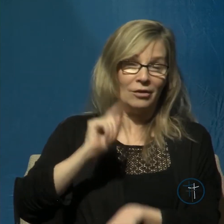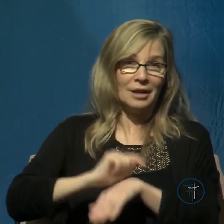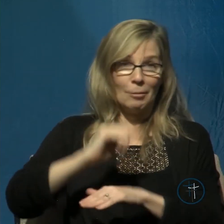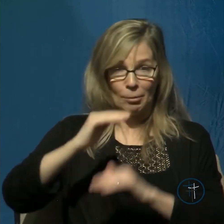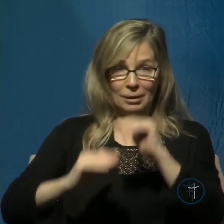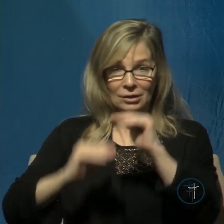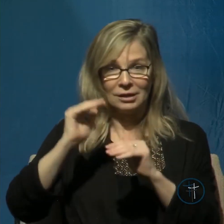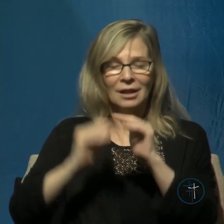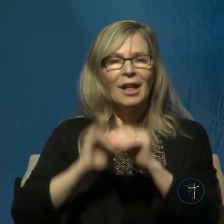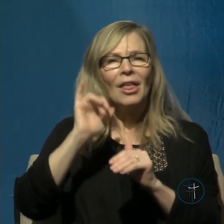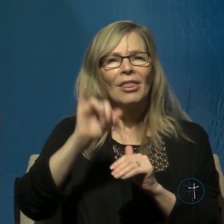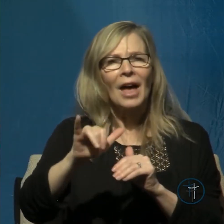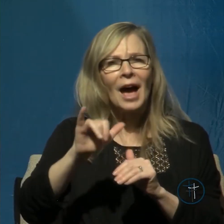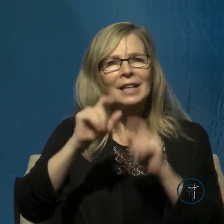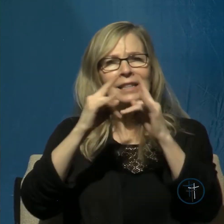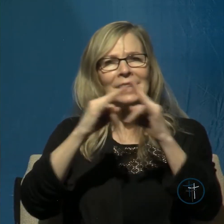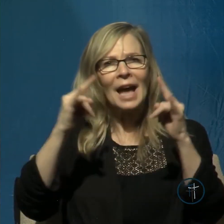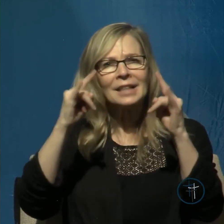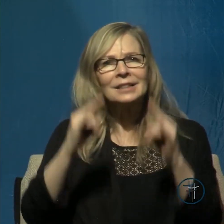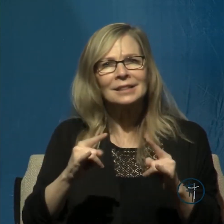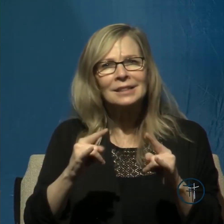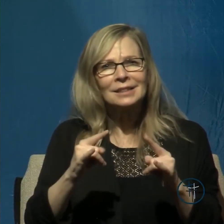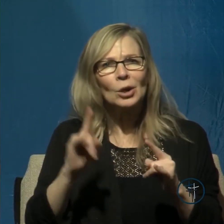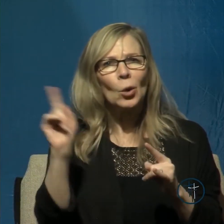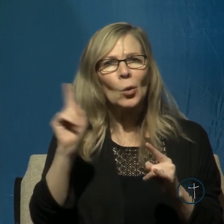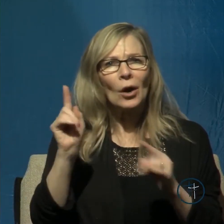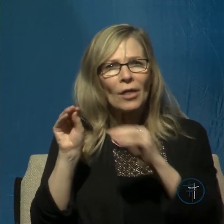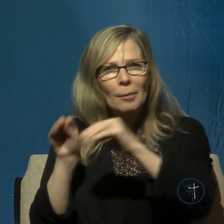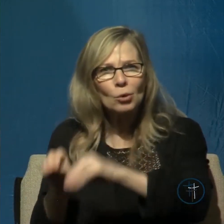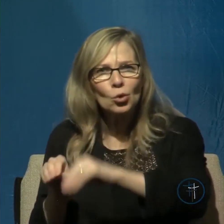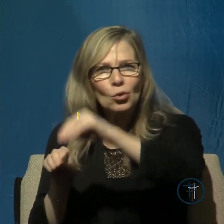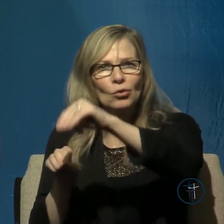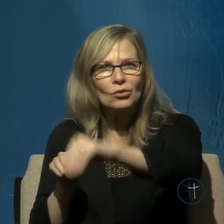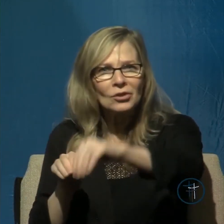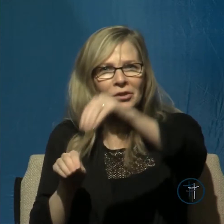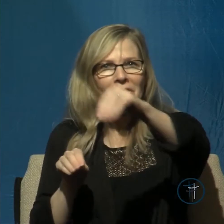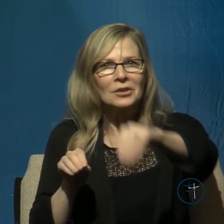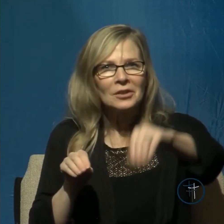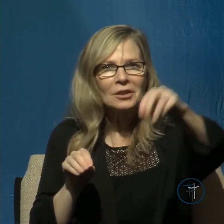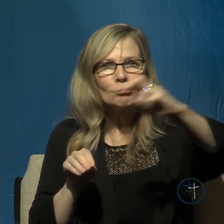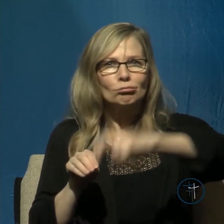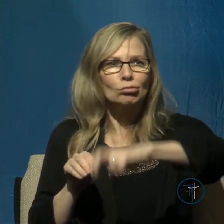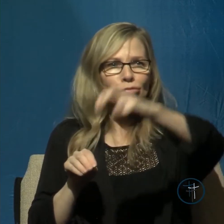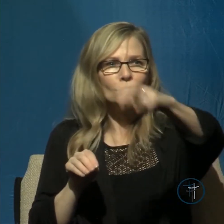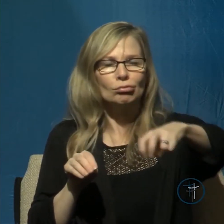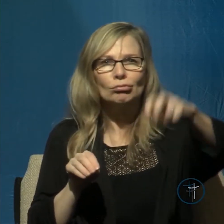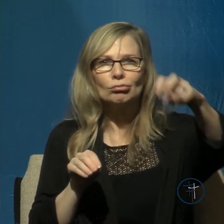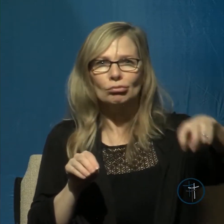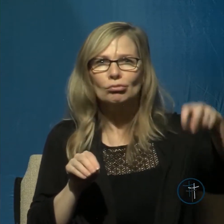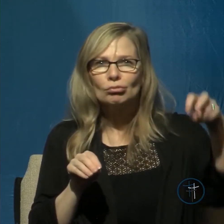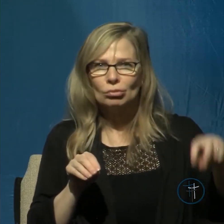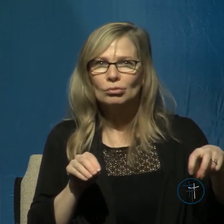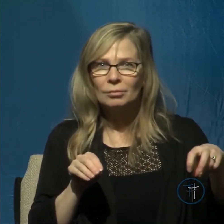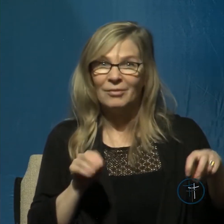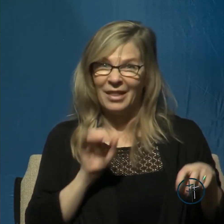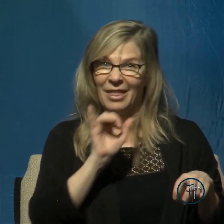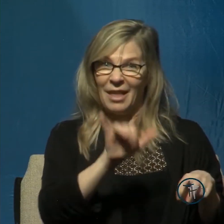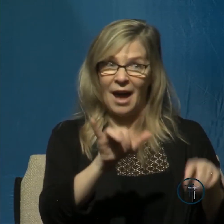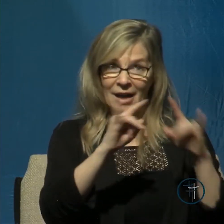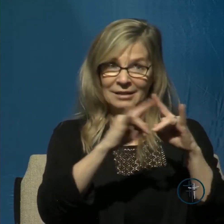where God's presence dwelt in the nation of Israel it moved around from place to place and David this is